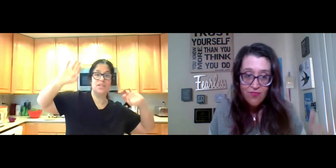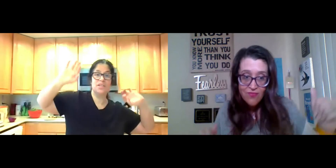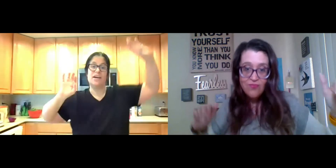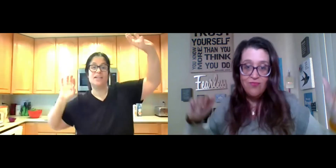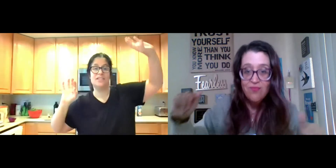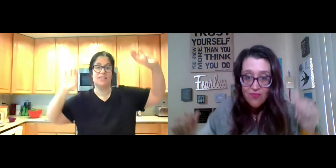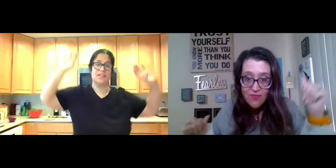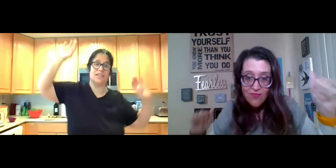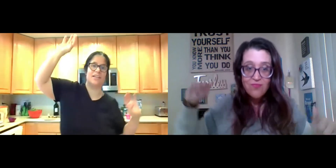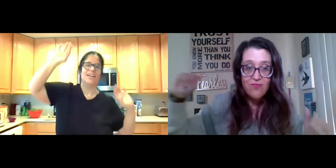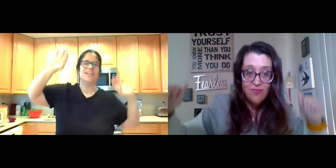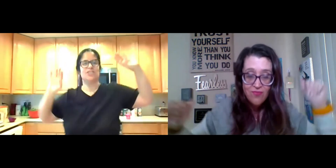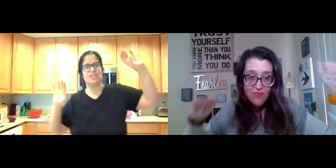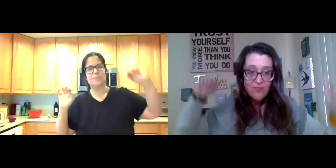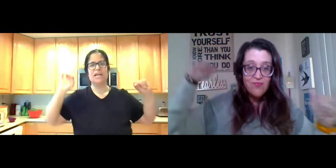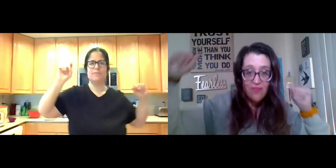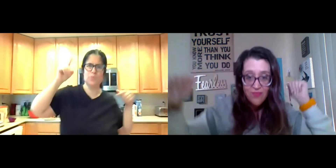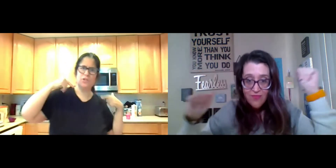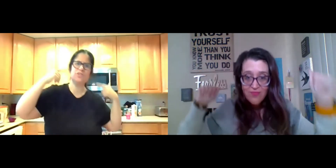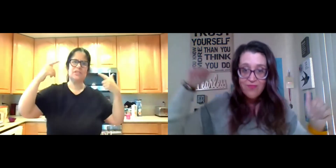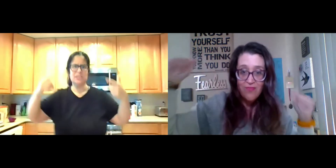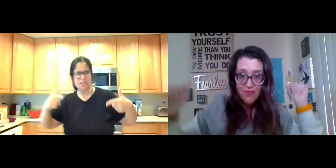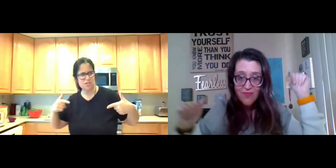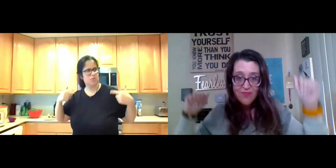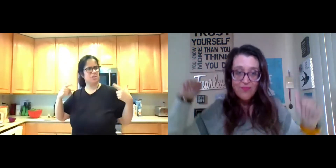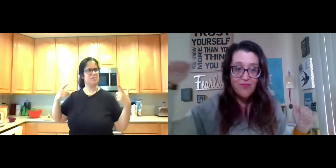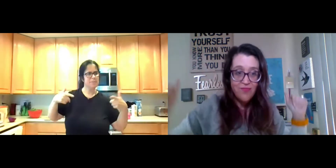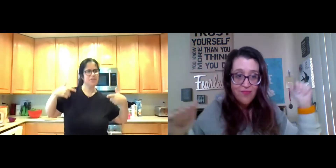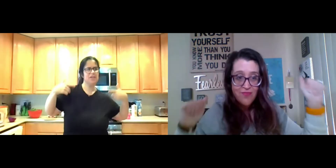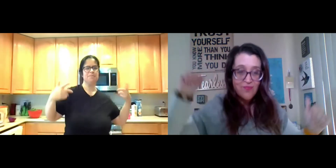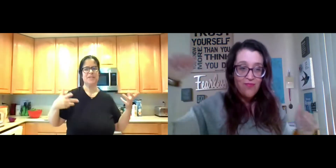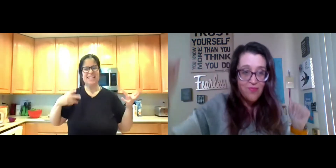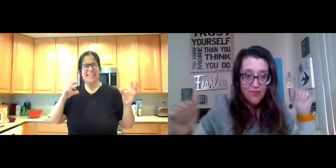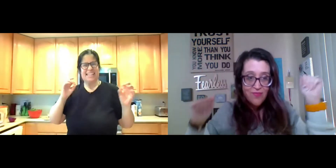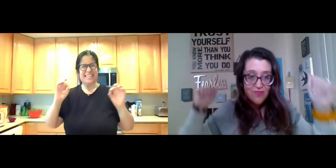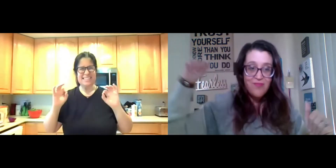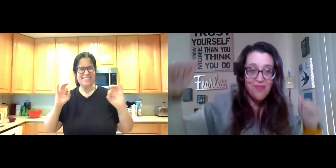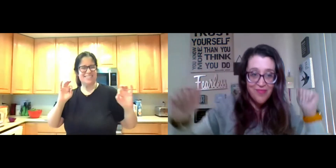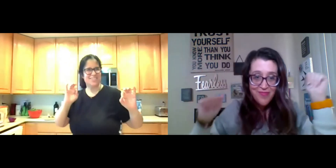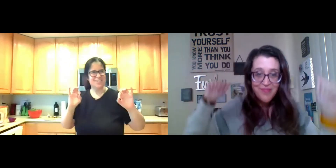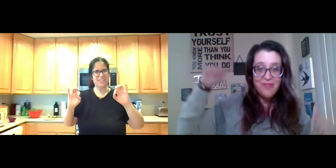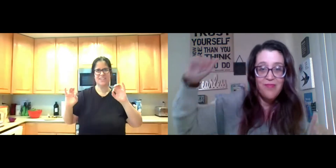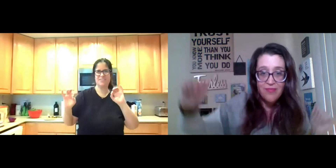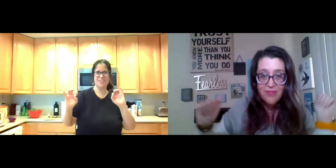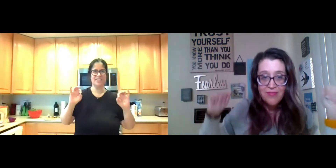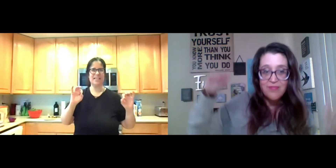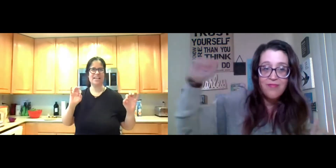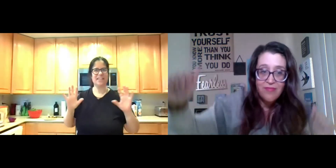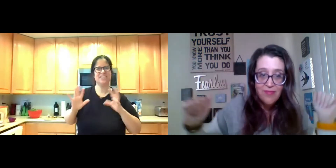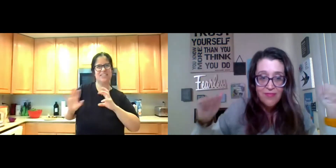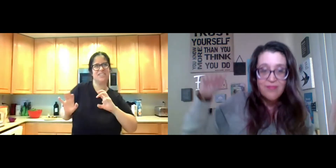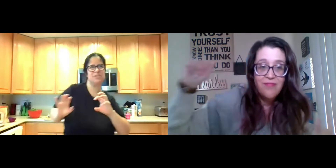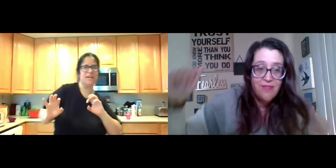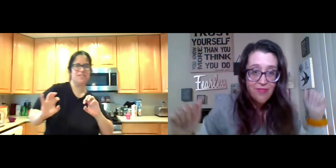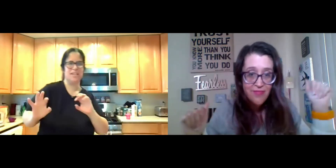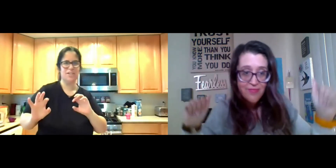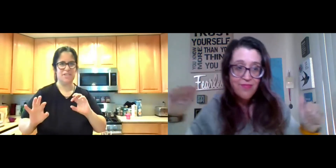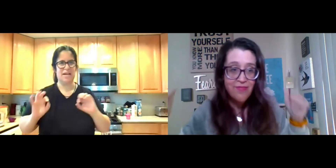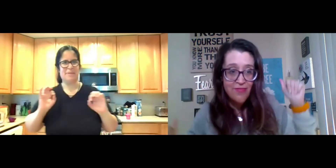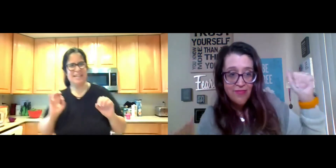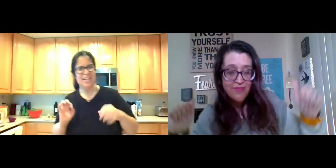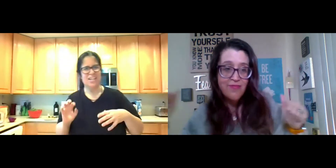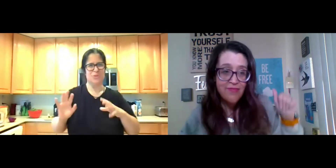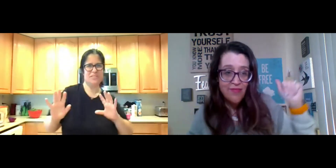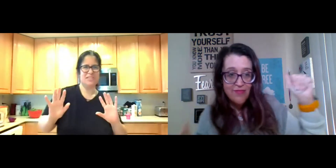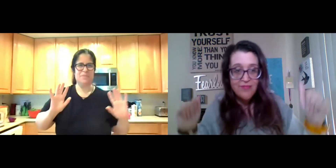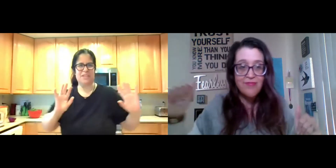integrity, and dignity. So sometimes when you see that you're doing something that you're feeling like, that's against my integrity.